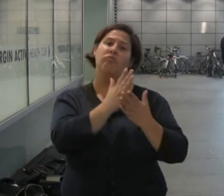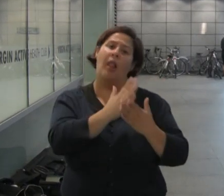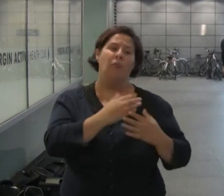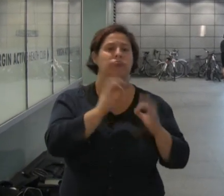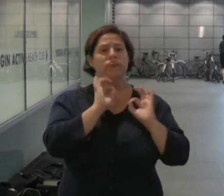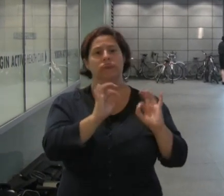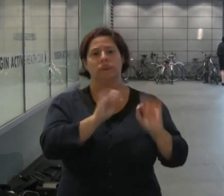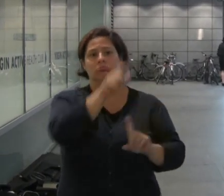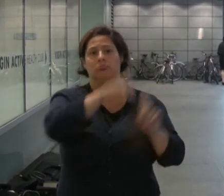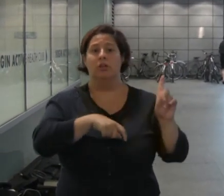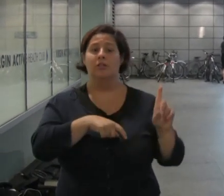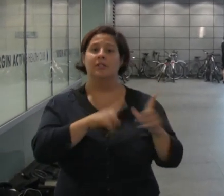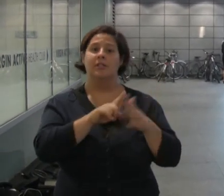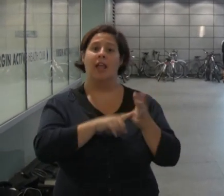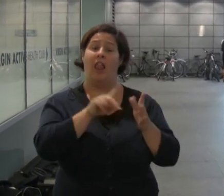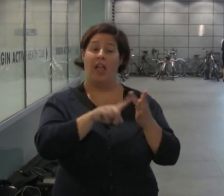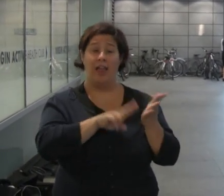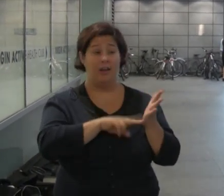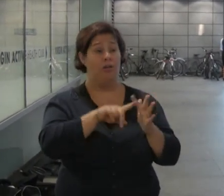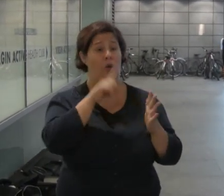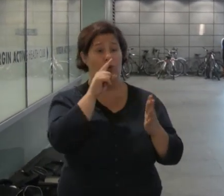gold. Elaine was totally trustworthy.